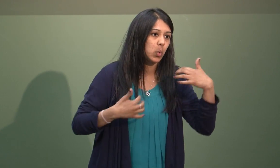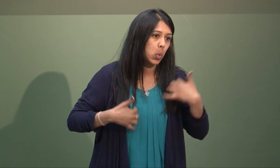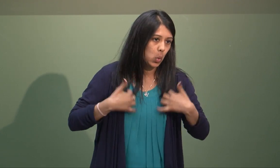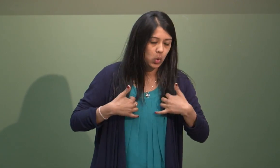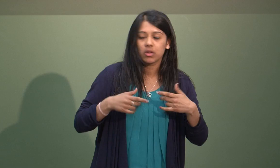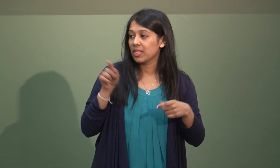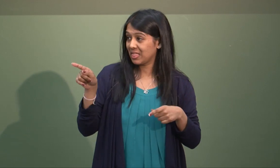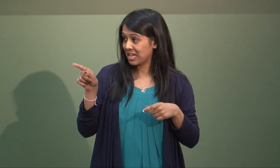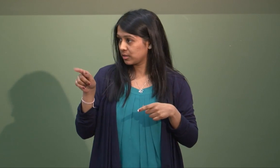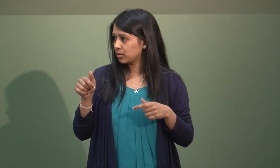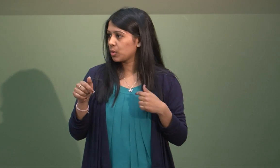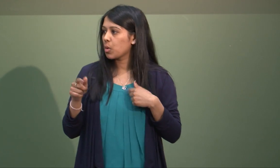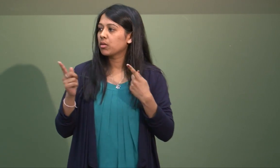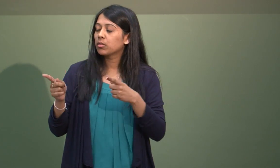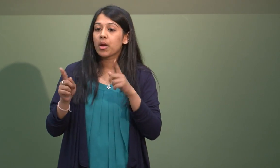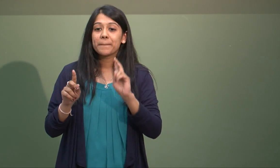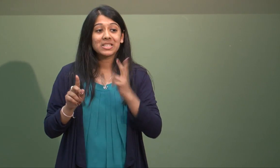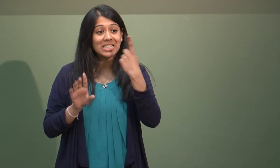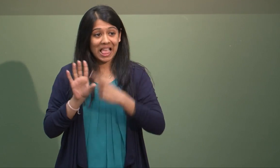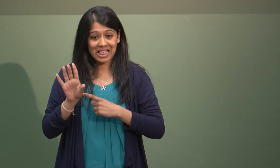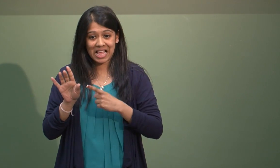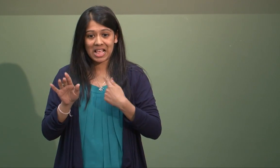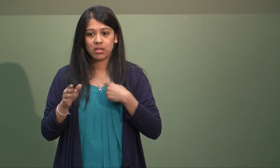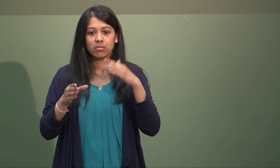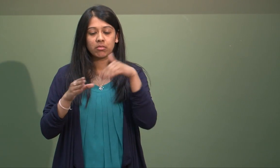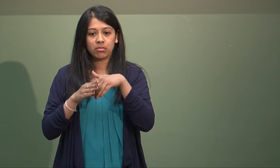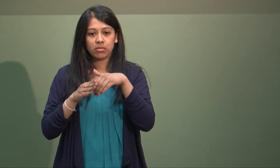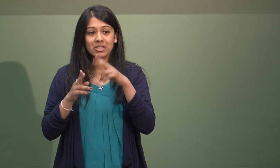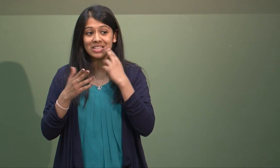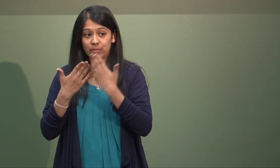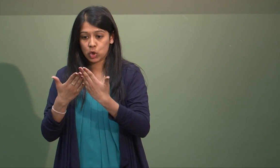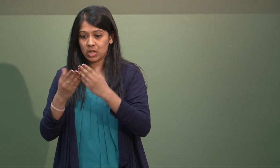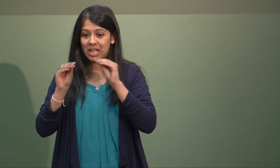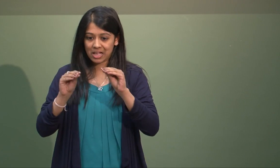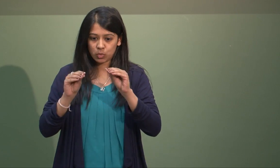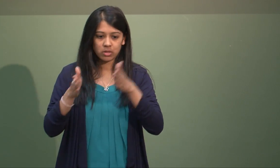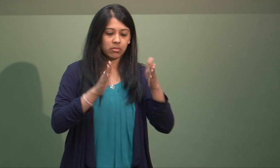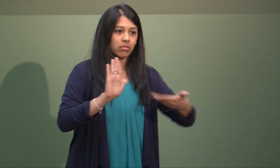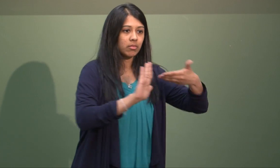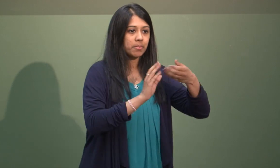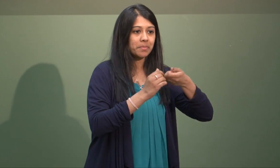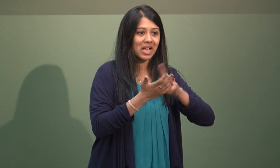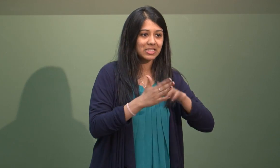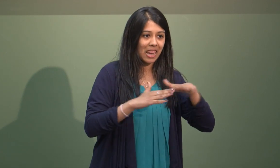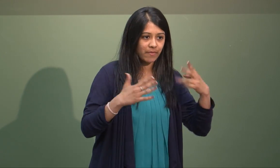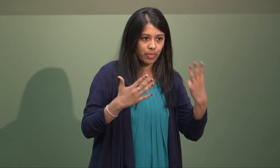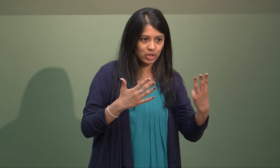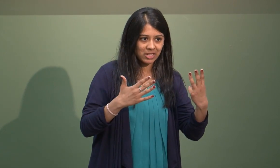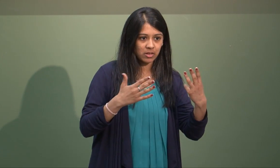to hopefully aim to an MA level in the future. So in the second year I did deaf studies and education and I also